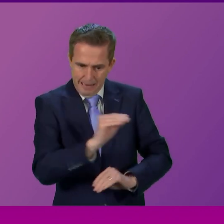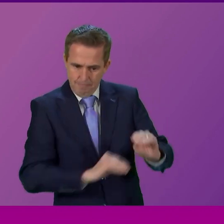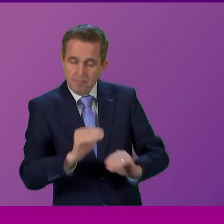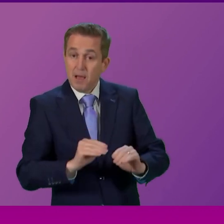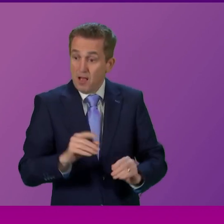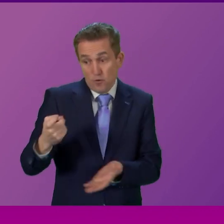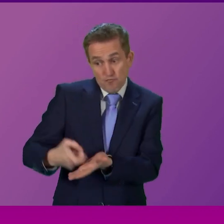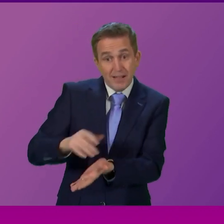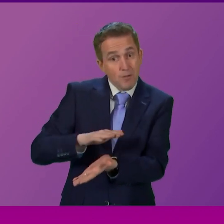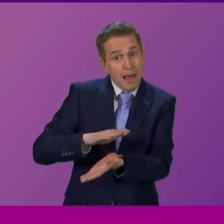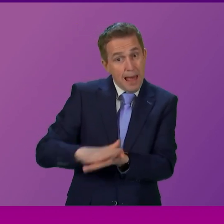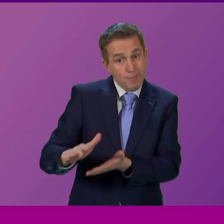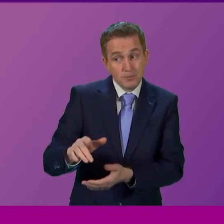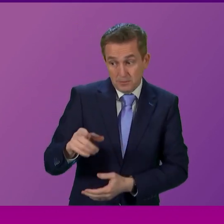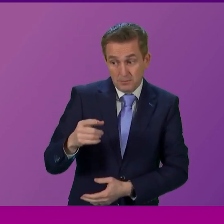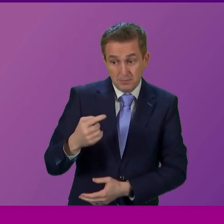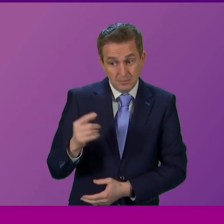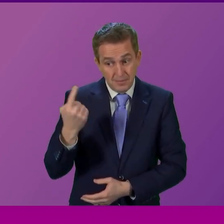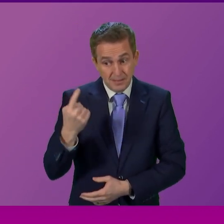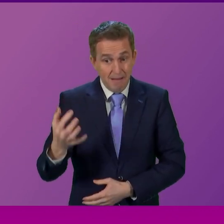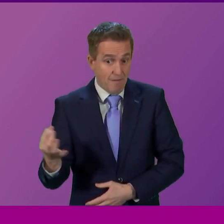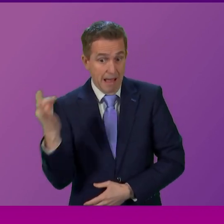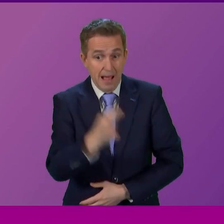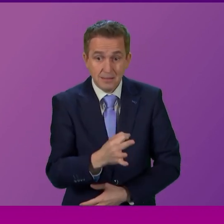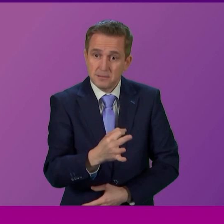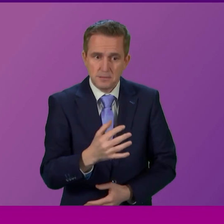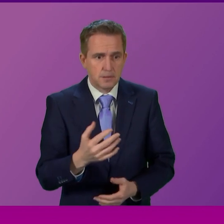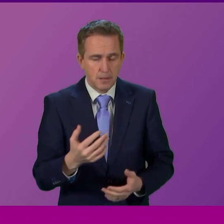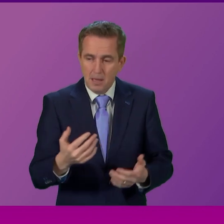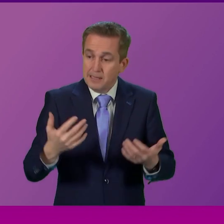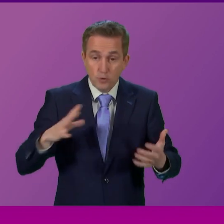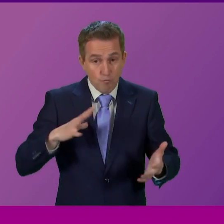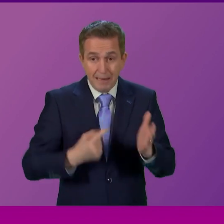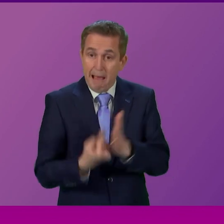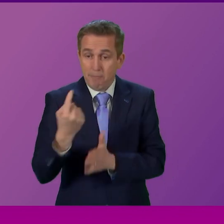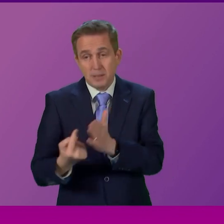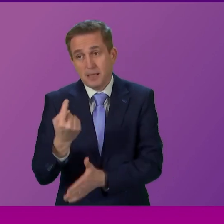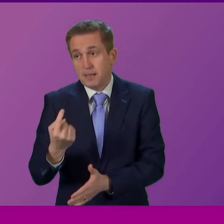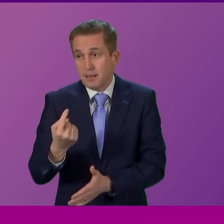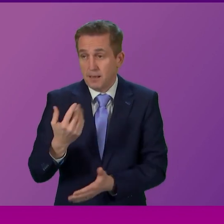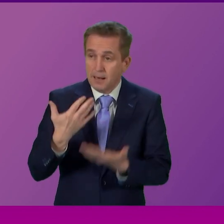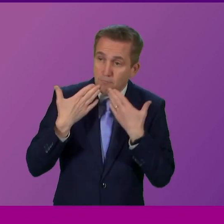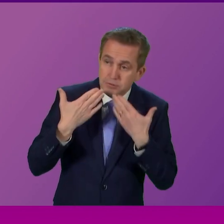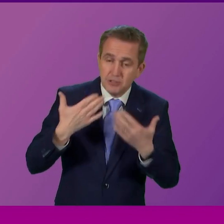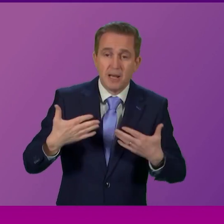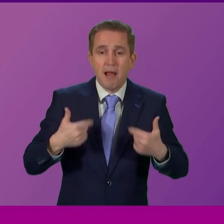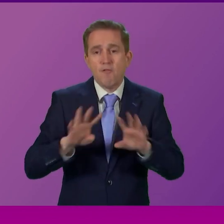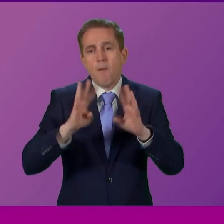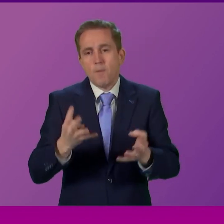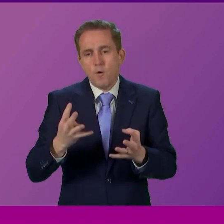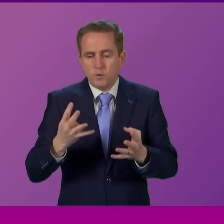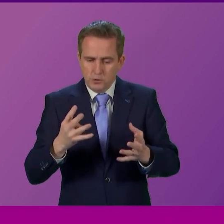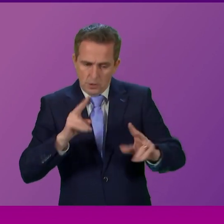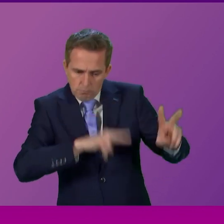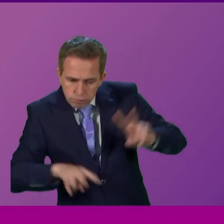Hamilton referenced in her question this is already being done and I'm very grateful to local health boards for taking really difficult decisions